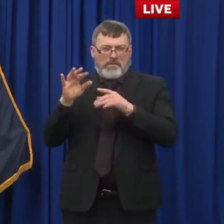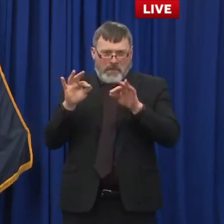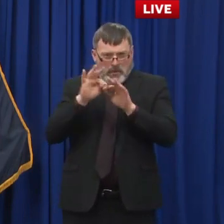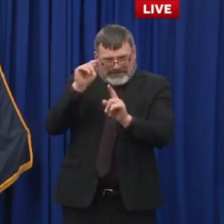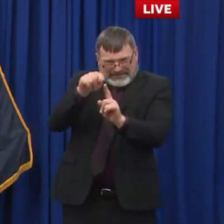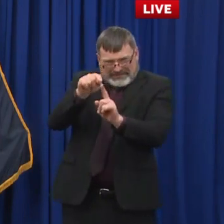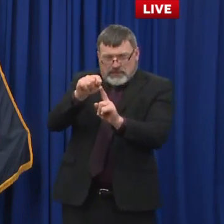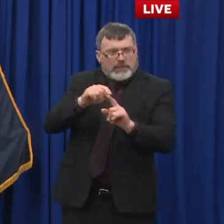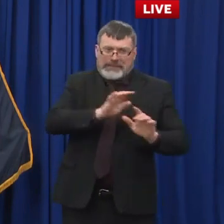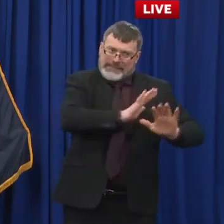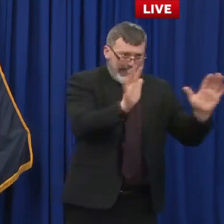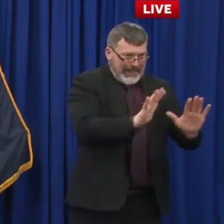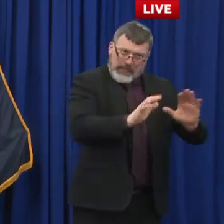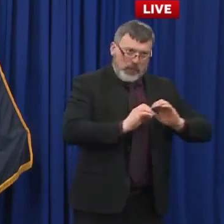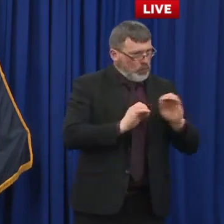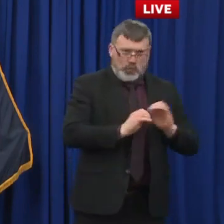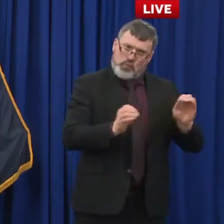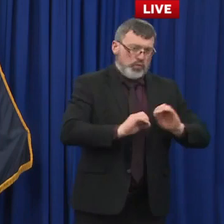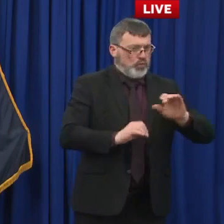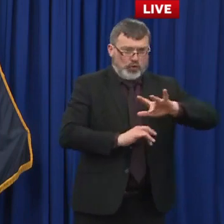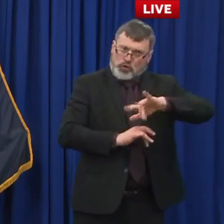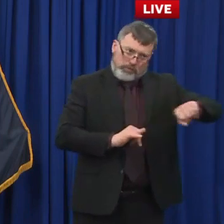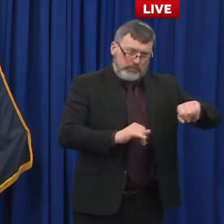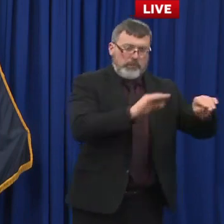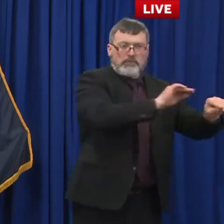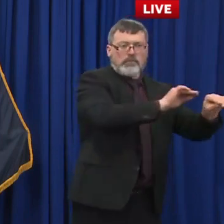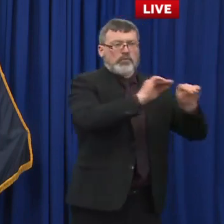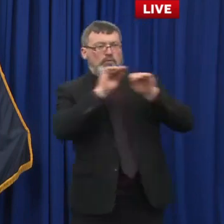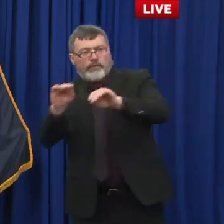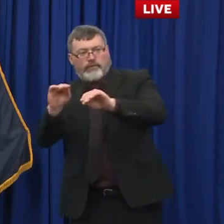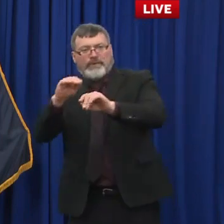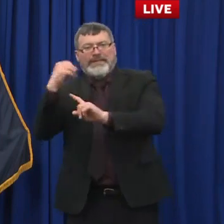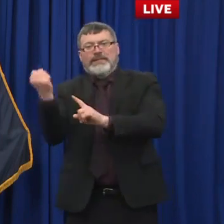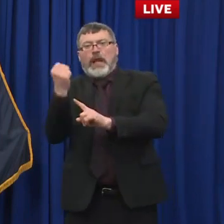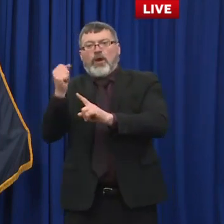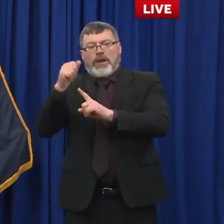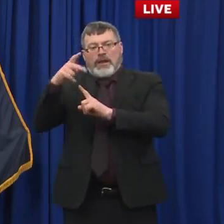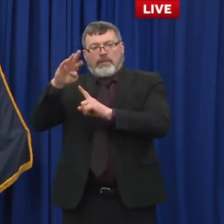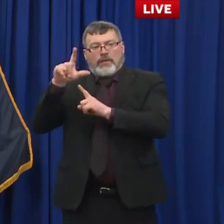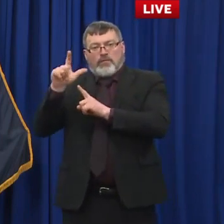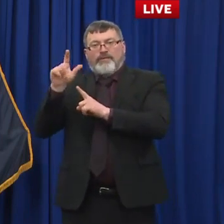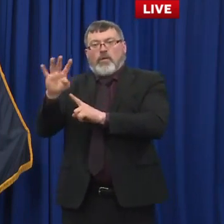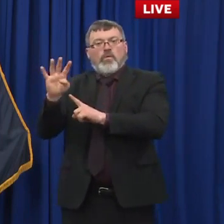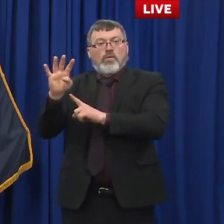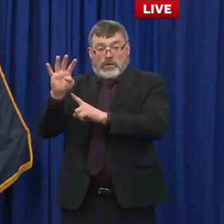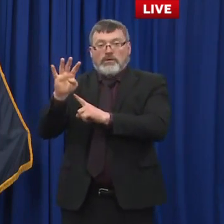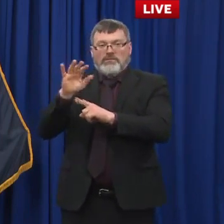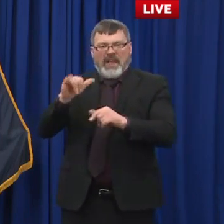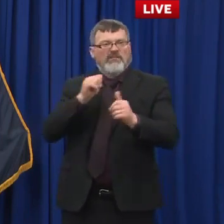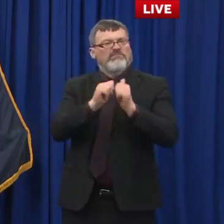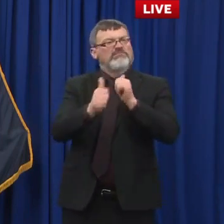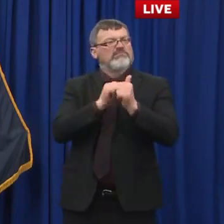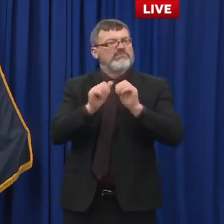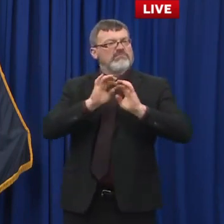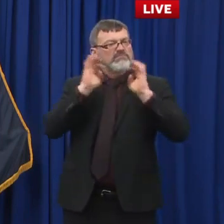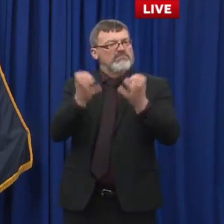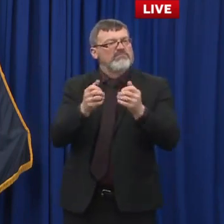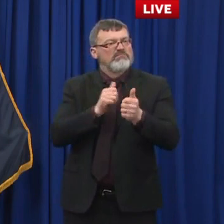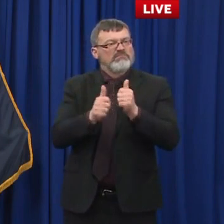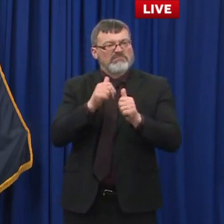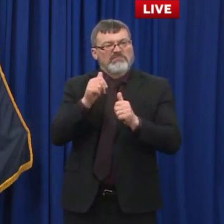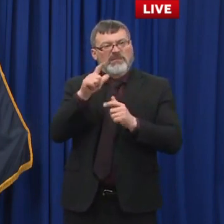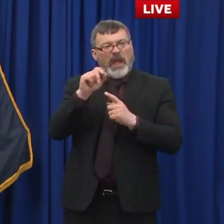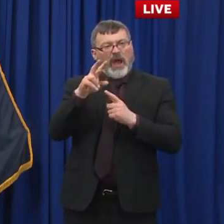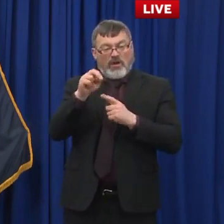appointment time doesn't work for you, you can go into Vinnie and change that yourself. Or if you have any issues at all, you can certainly call